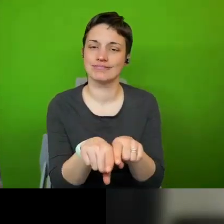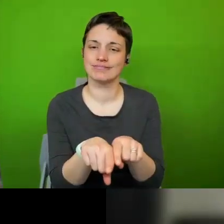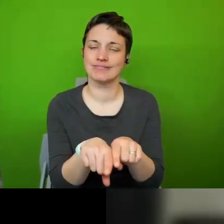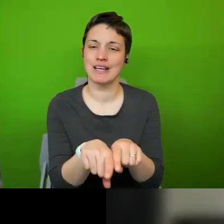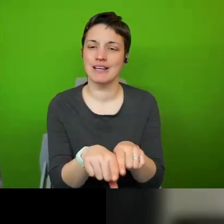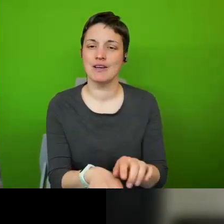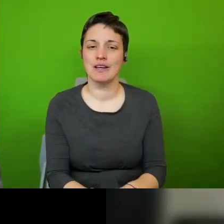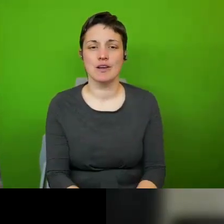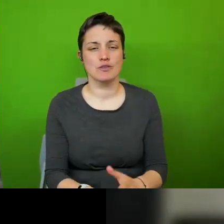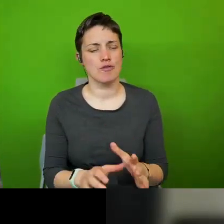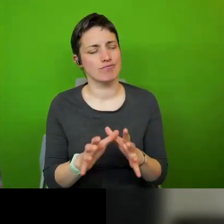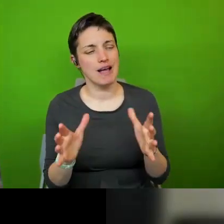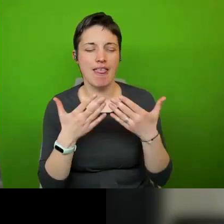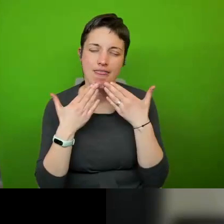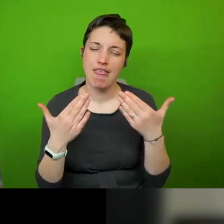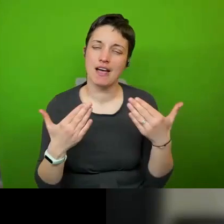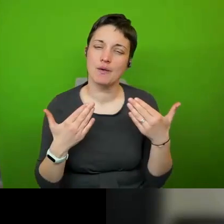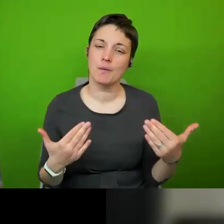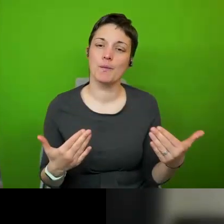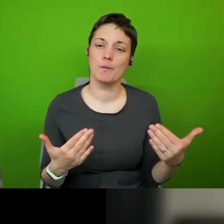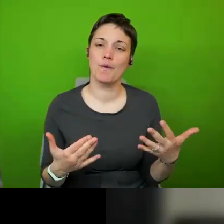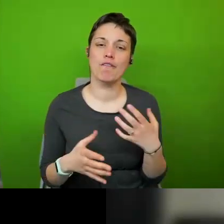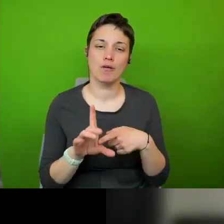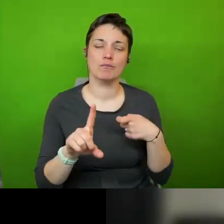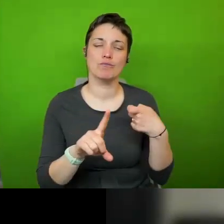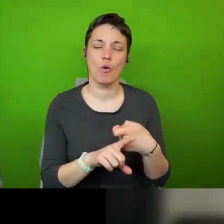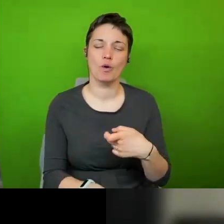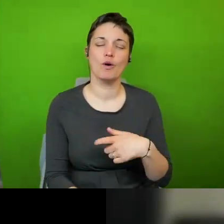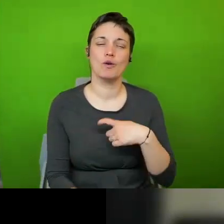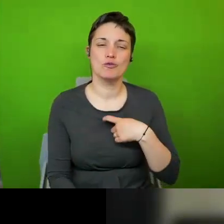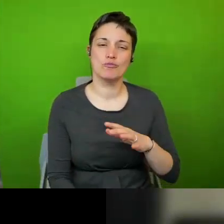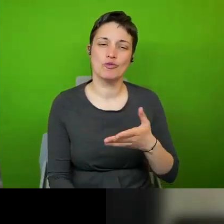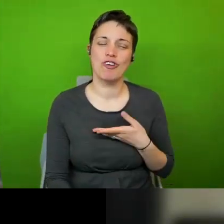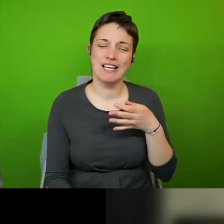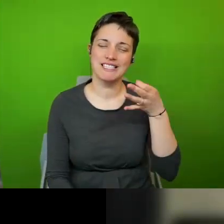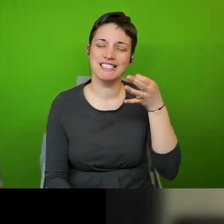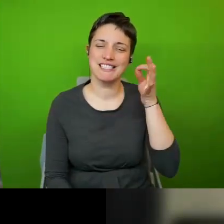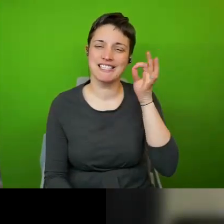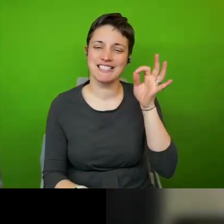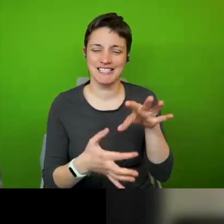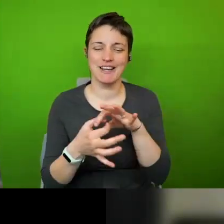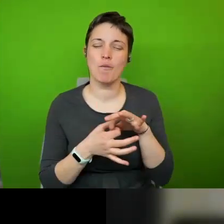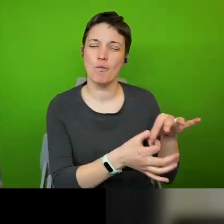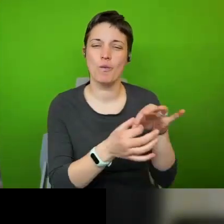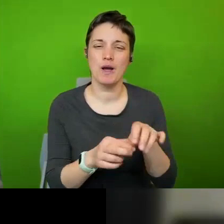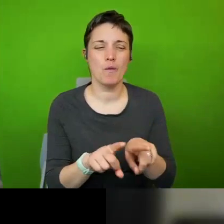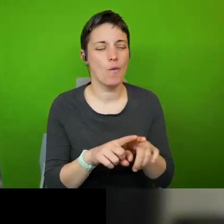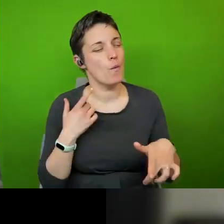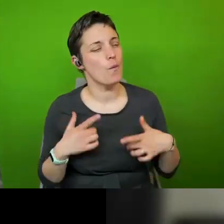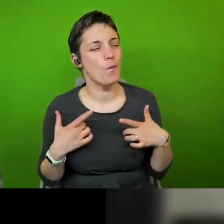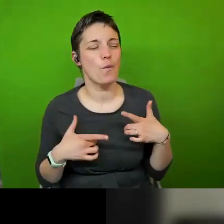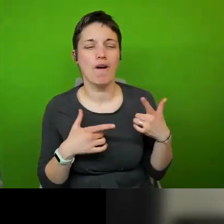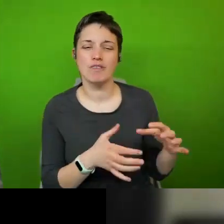a very big thank you from the york human rights city network and uh we look forward to keeping in touch